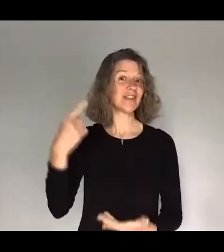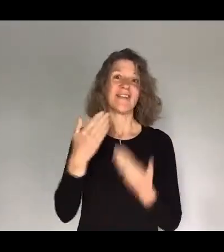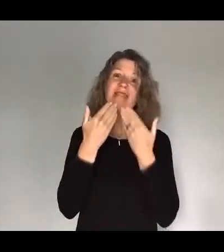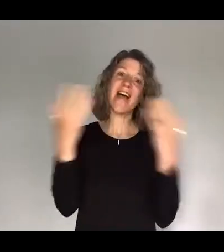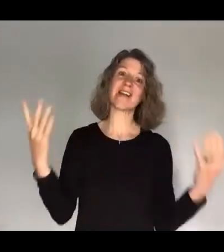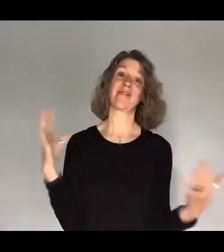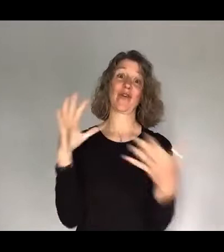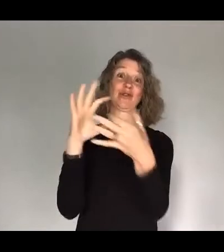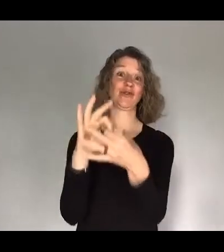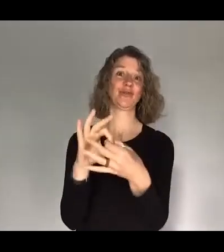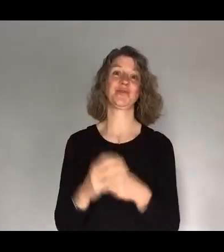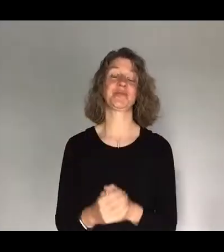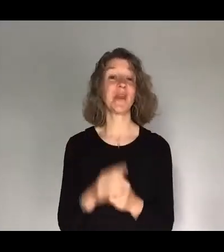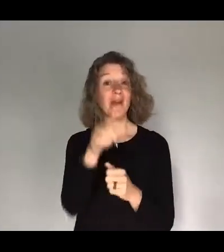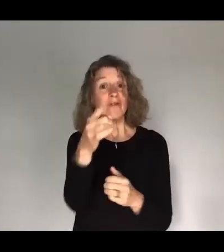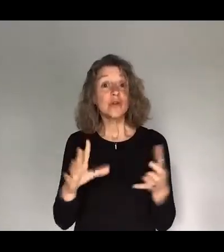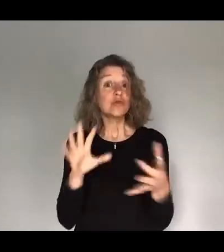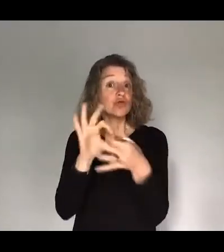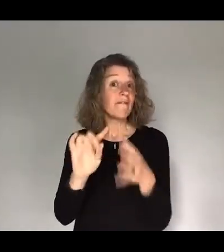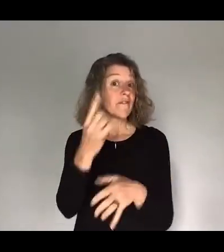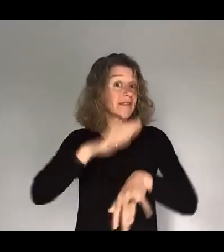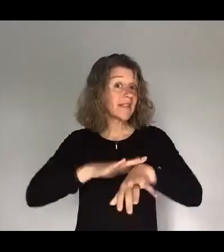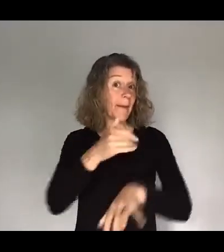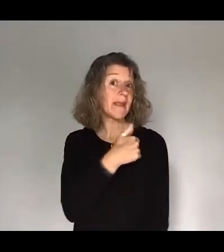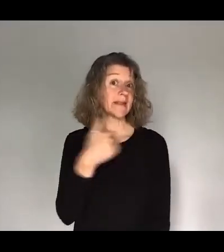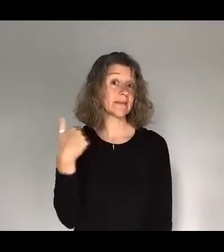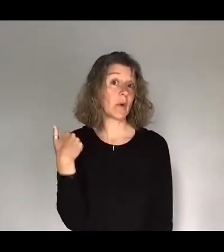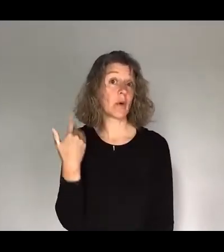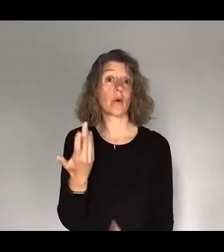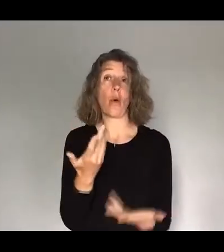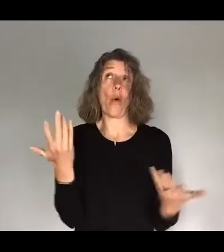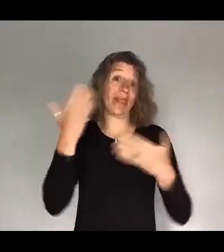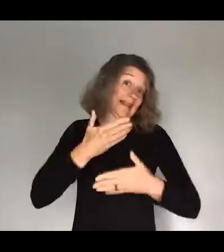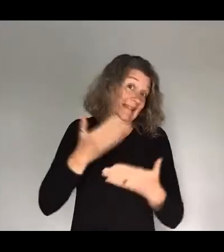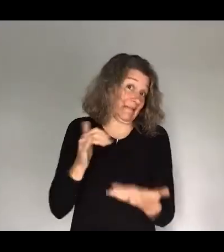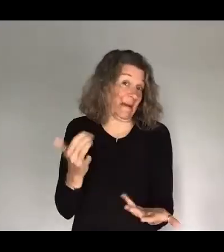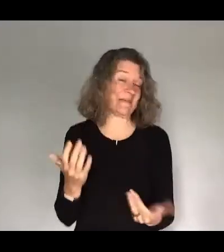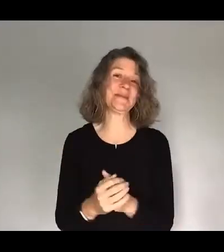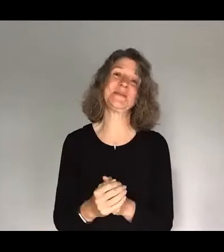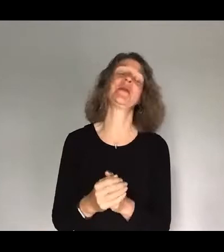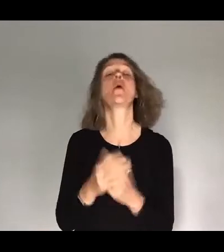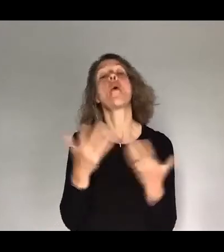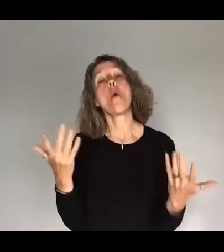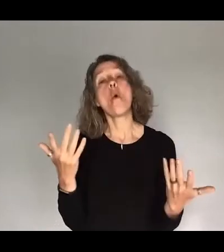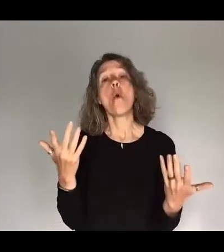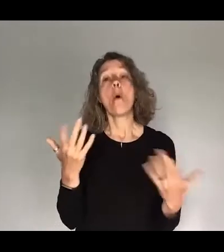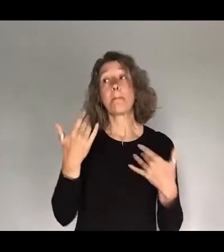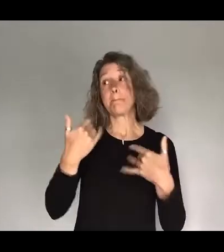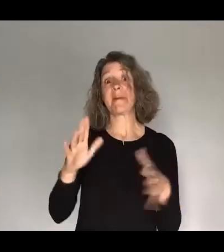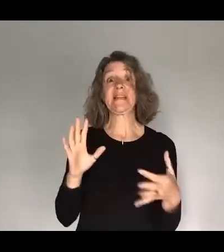Thank you. If you have joined us for the first time this morning, or this evening, wherever you're watching, or you've joined us for a couple of weeks and you're thinking, oh, I'm still not